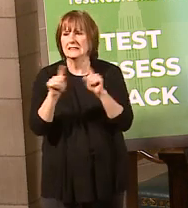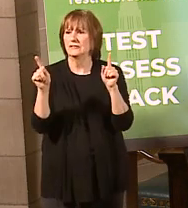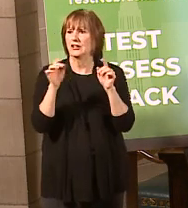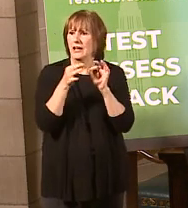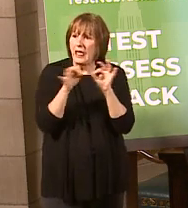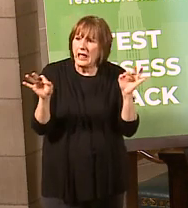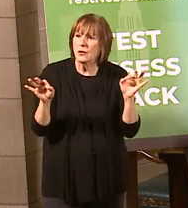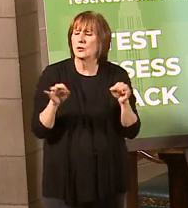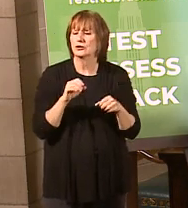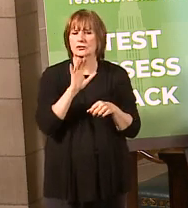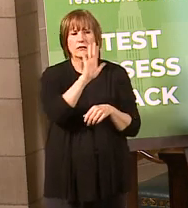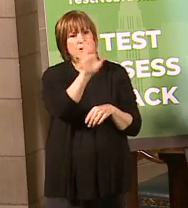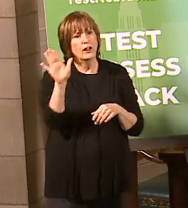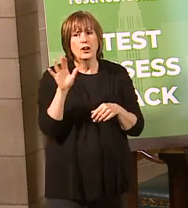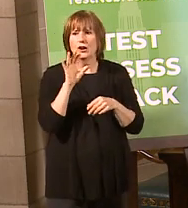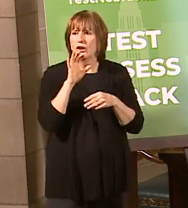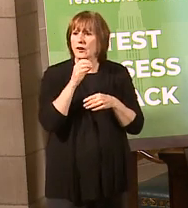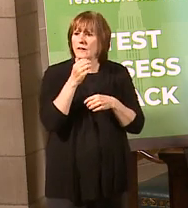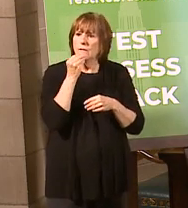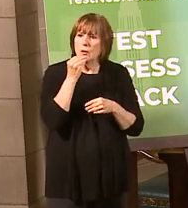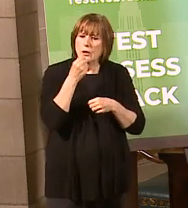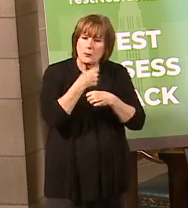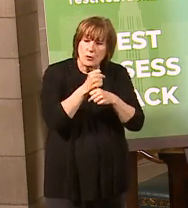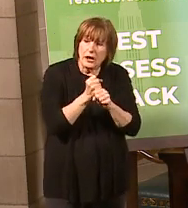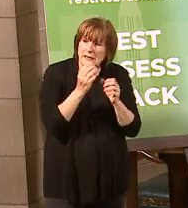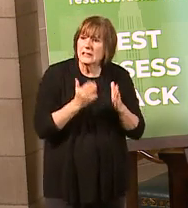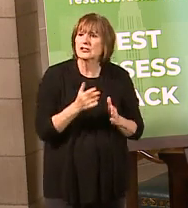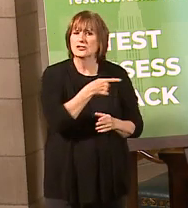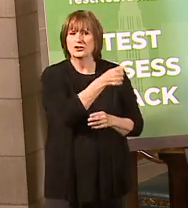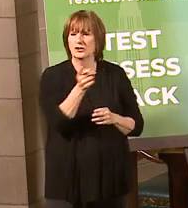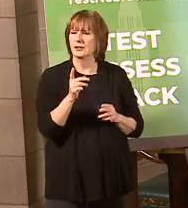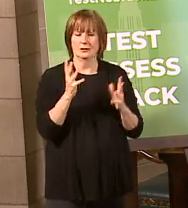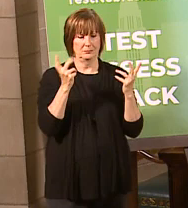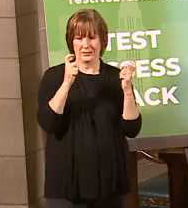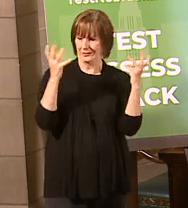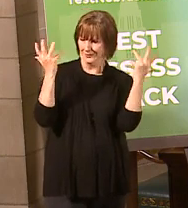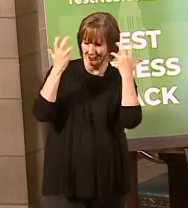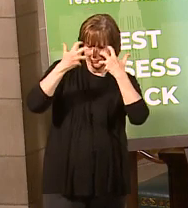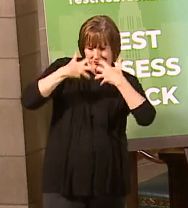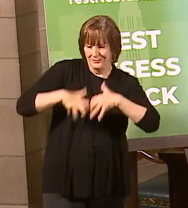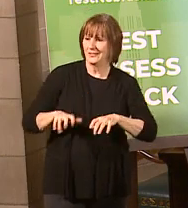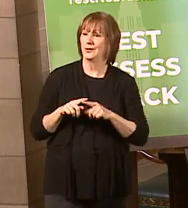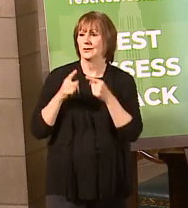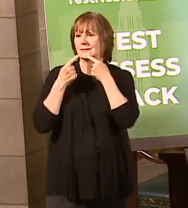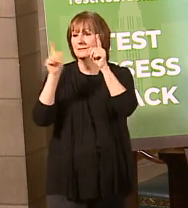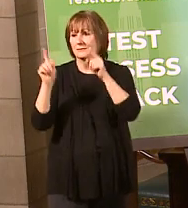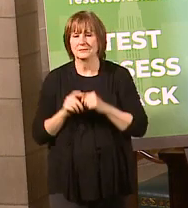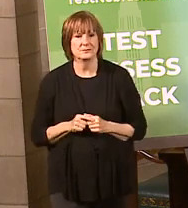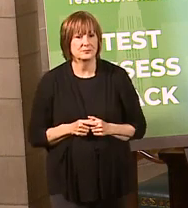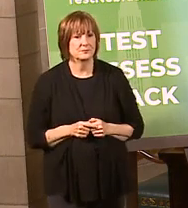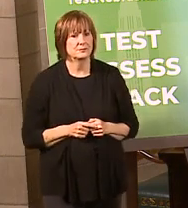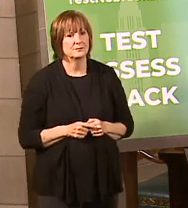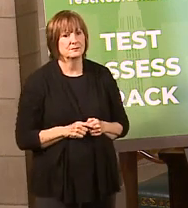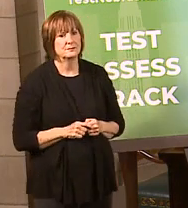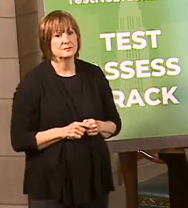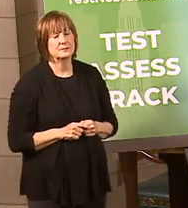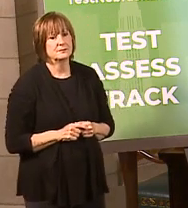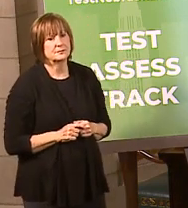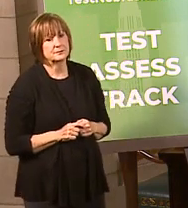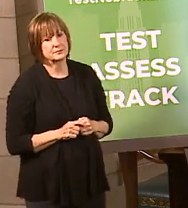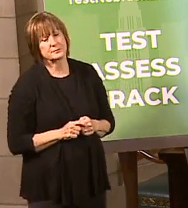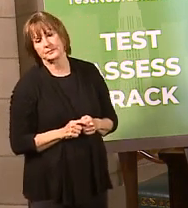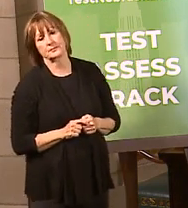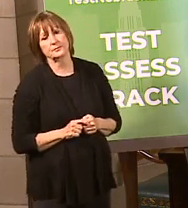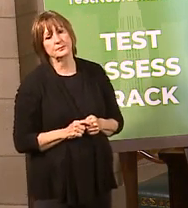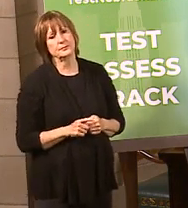with the meat processors on their facilities. So it's really got to be, everything's got to come together to be able to make this work. I think a lot of